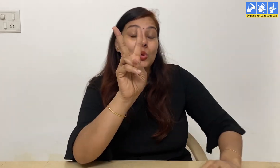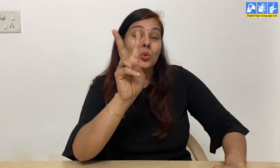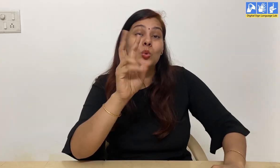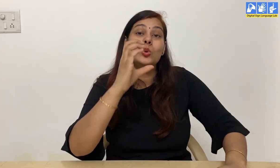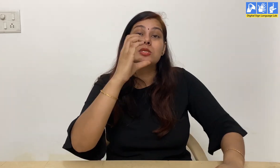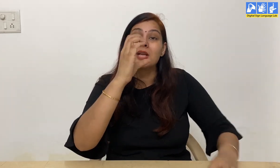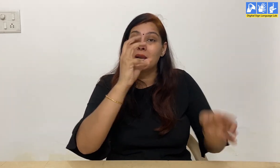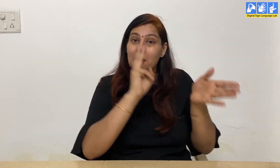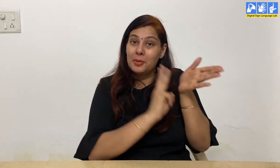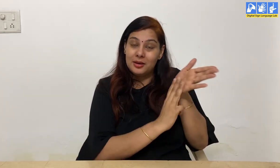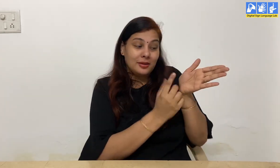with the help of a scale.